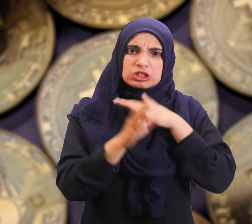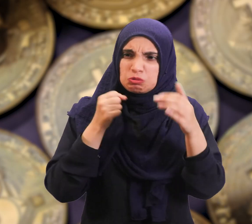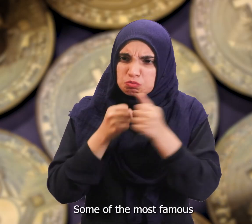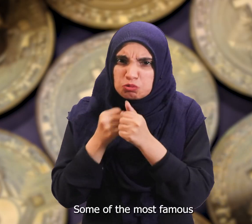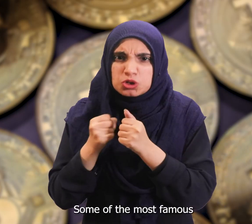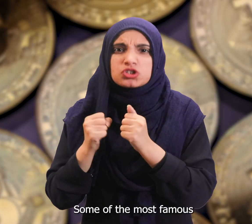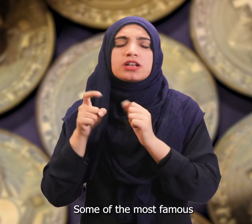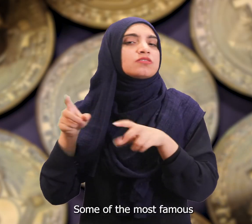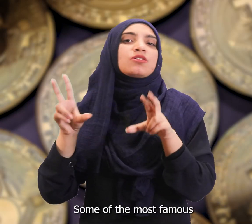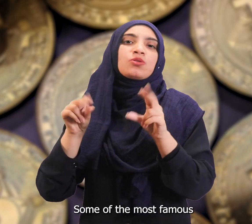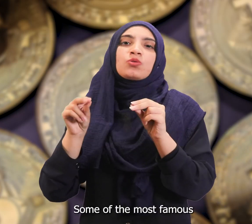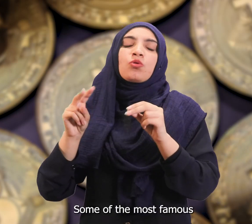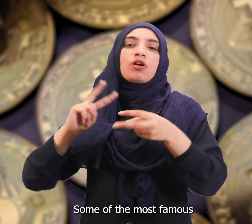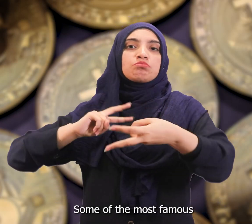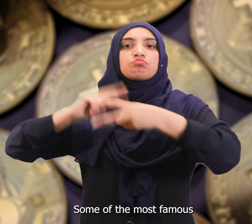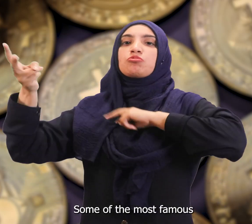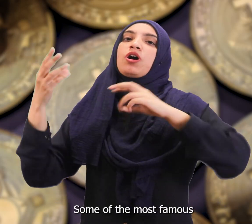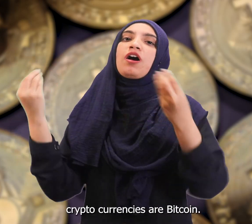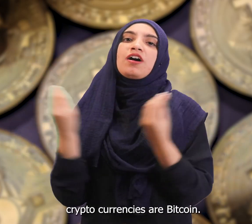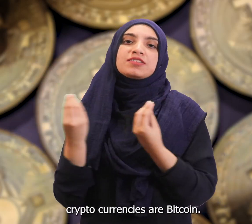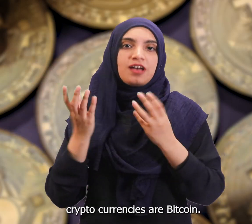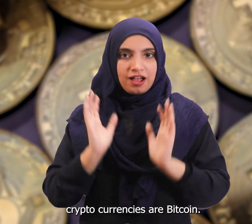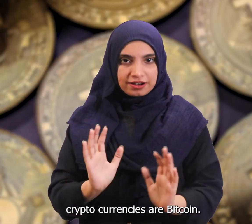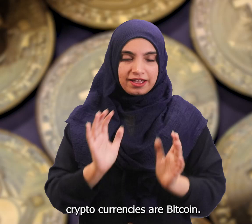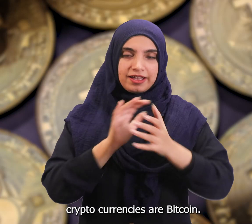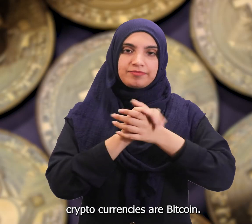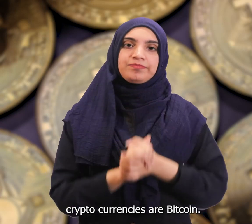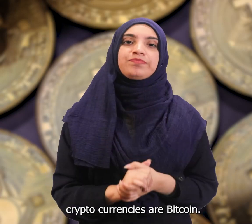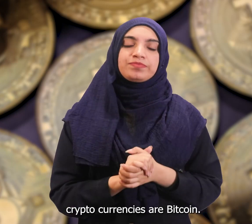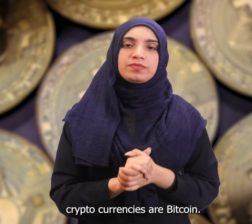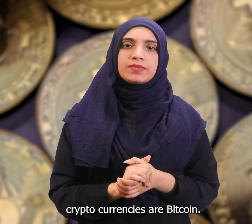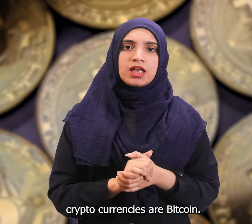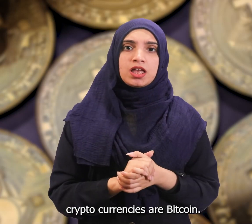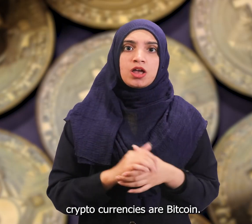Some of the most famous cryptocurrencies are Bitcoin